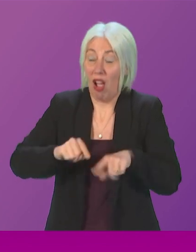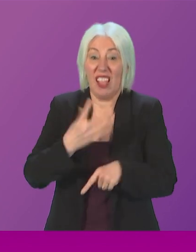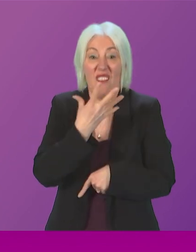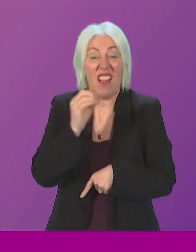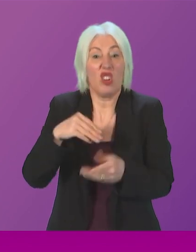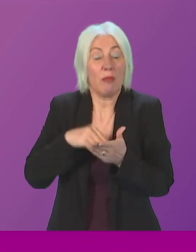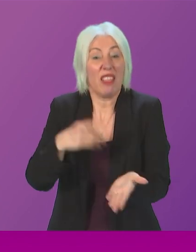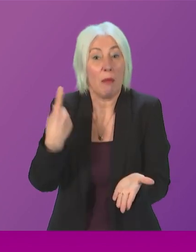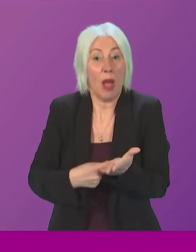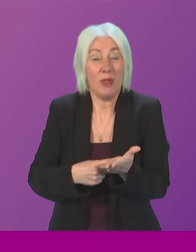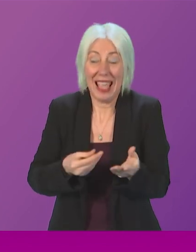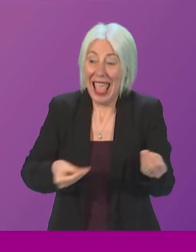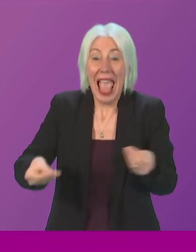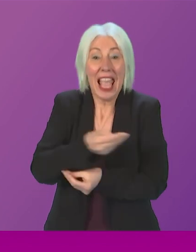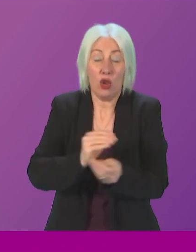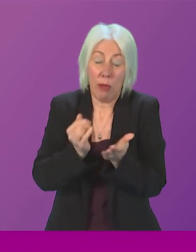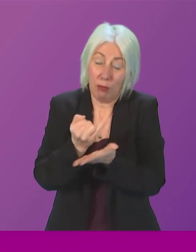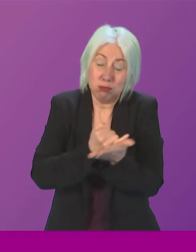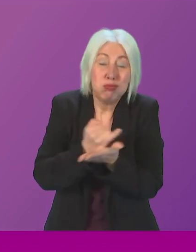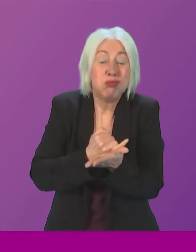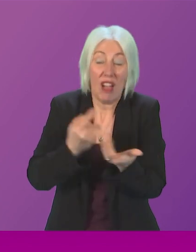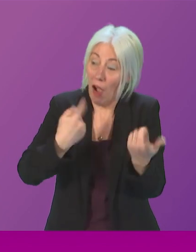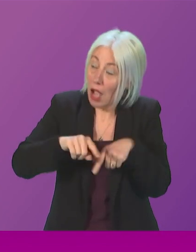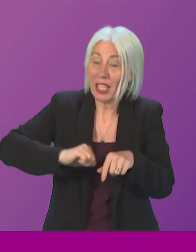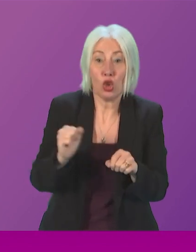economic parnage to our Scottish public finances.